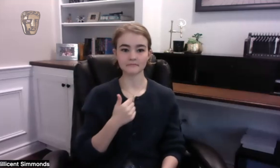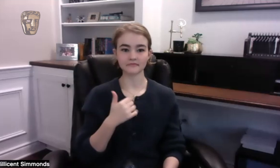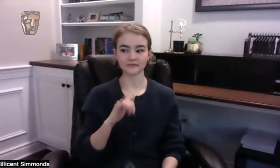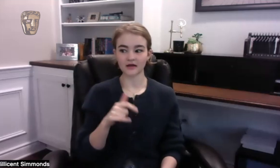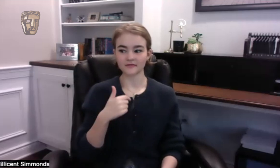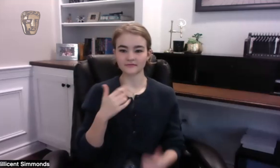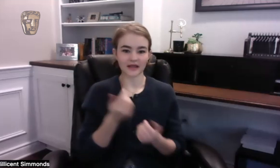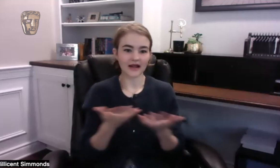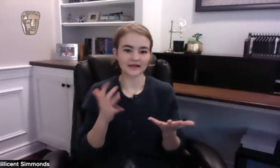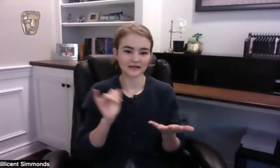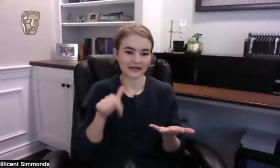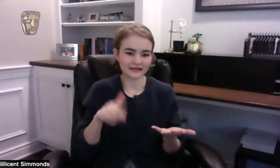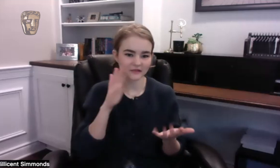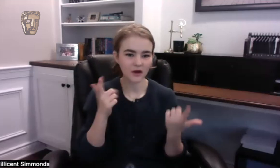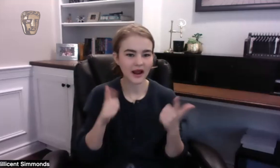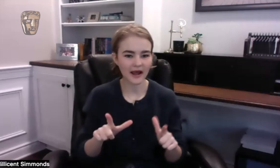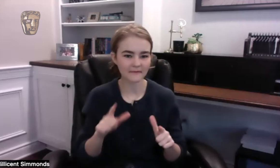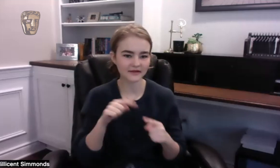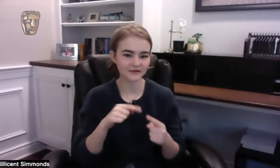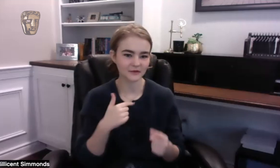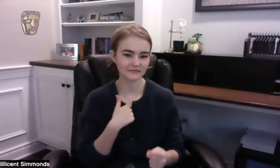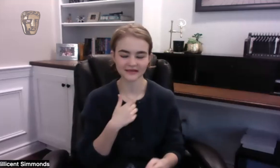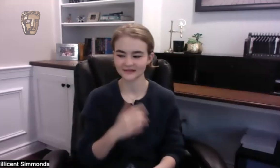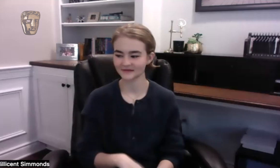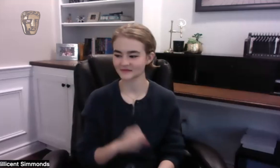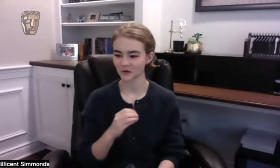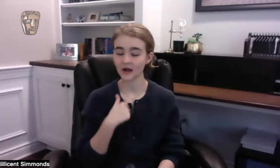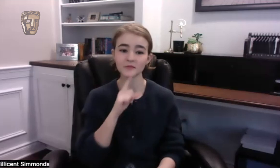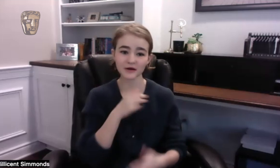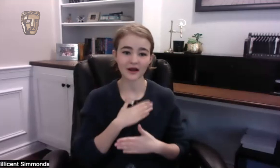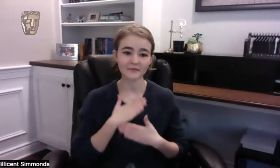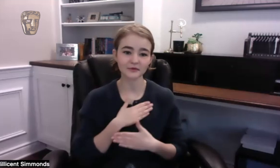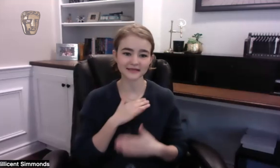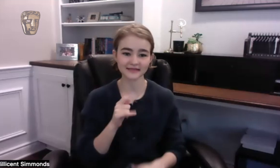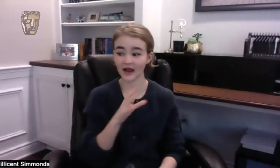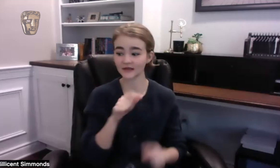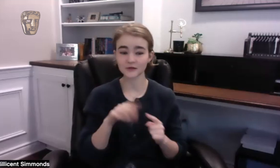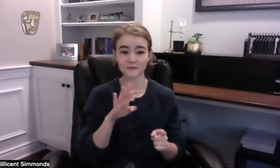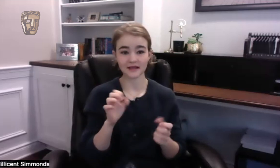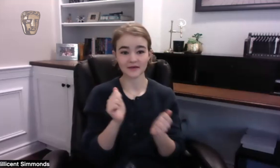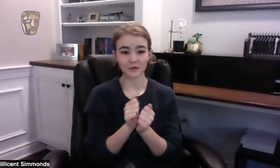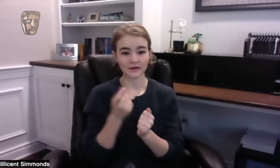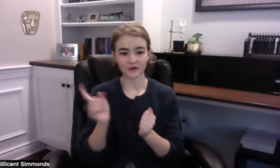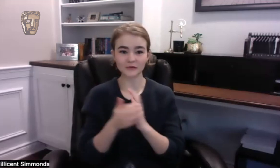this for me personally, so I appreciate it and to be with the other brilliant actors in the category is